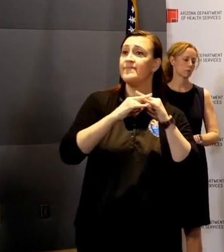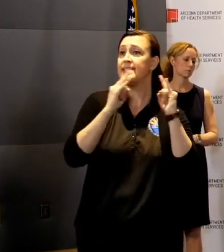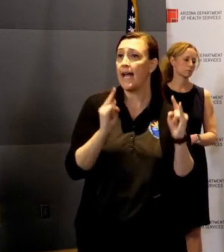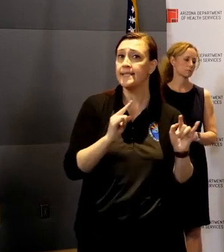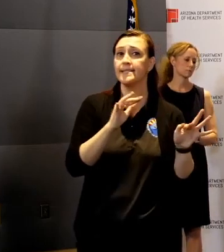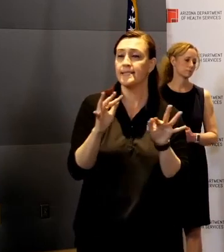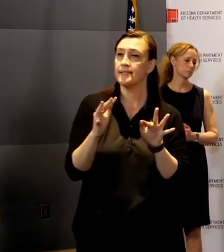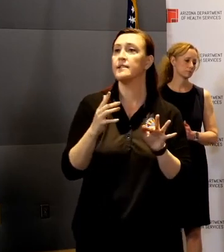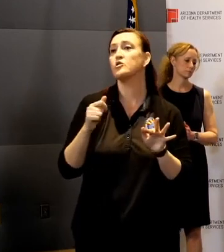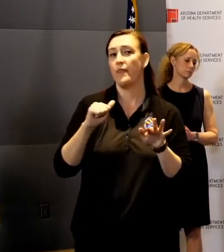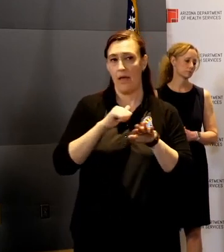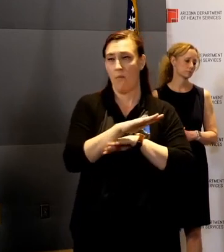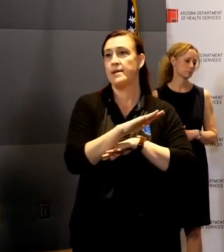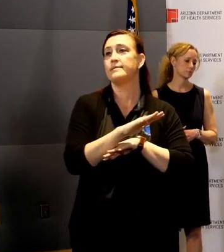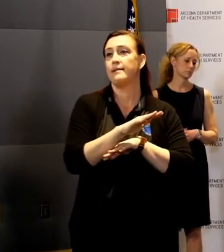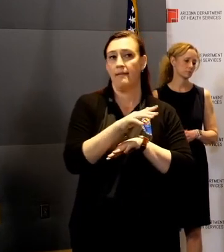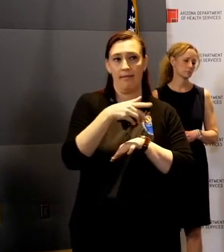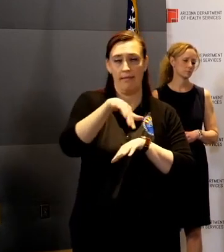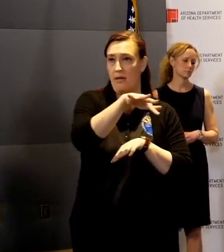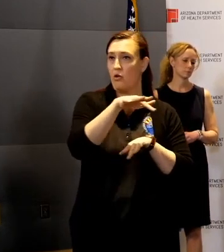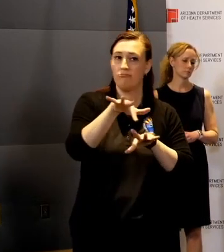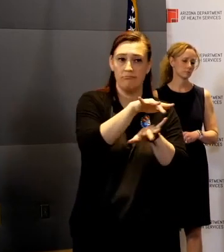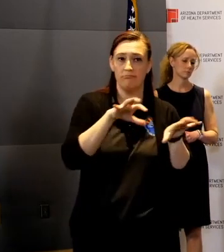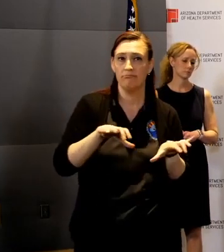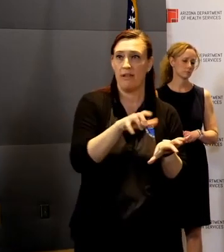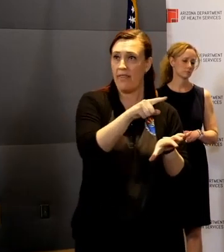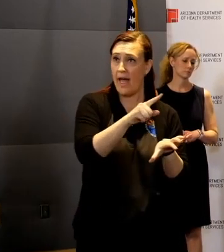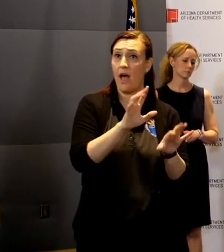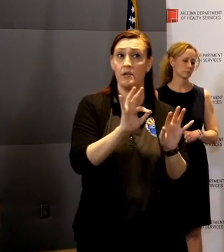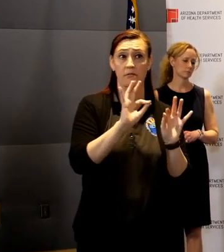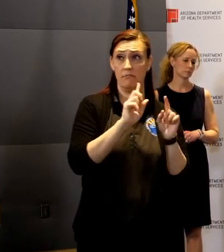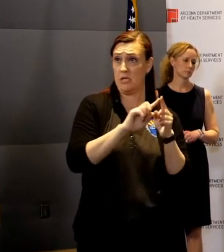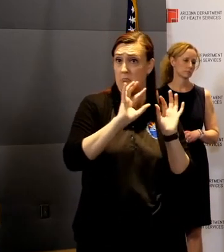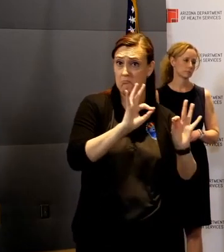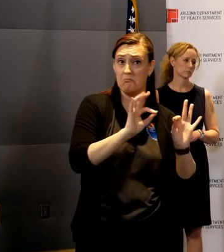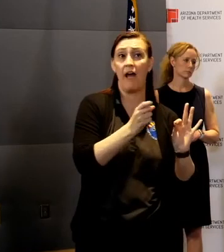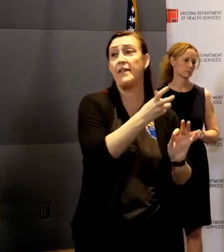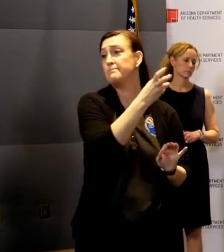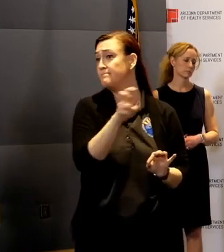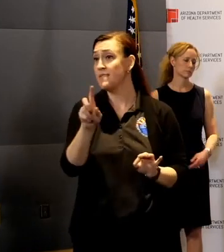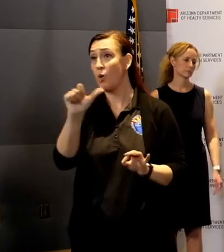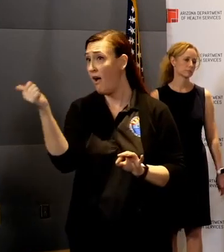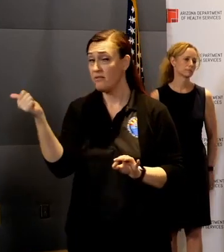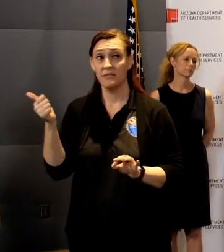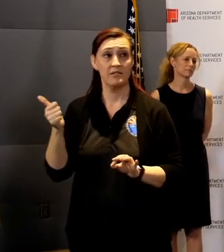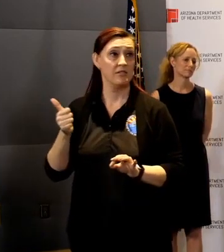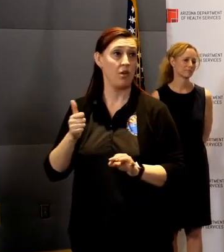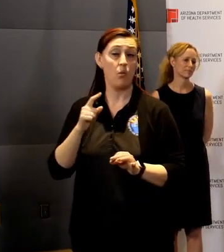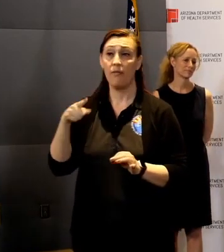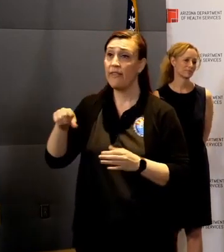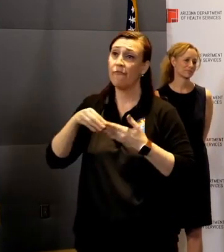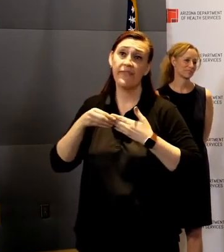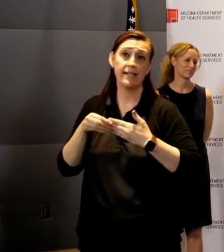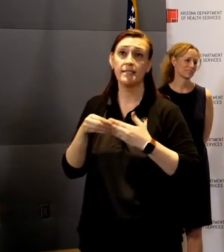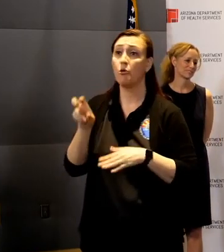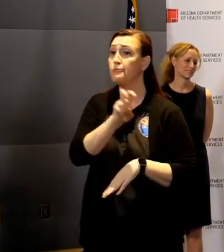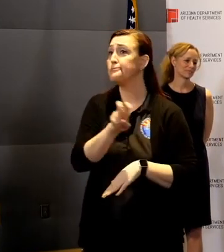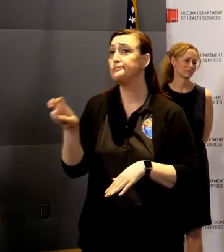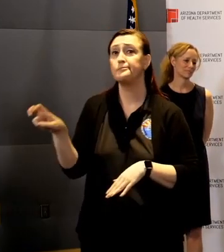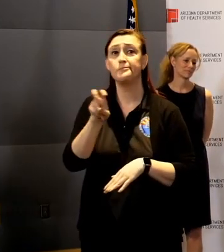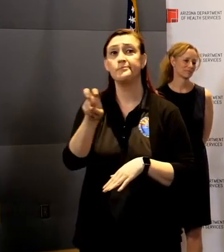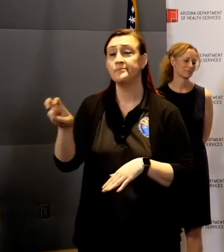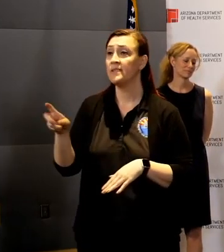So they're going to be flexible. They're the best at what they do, and I'm grateful for what they do. I also want to say